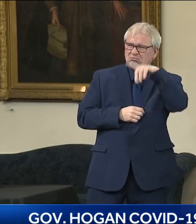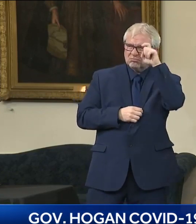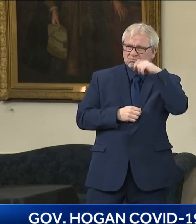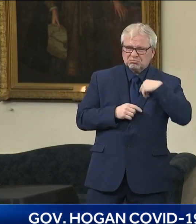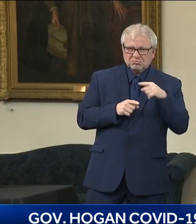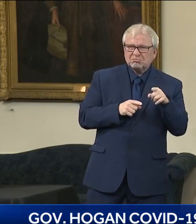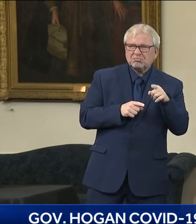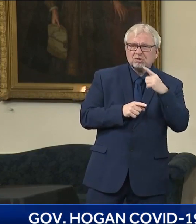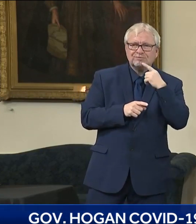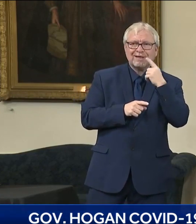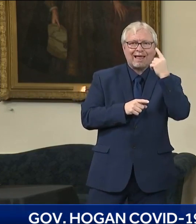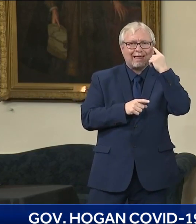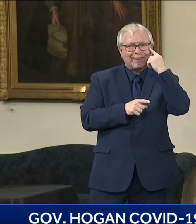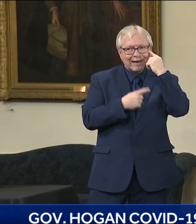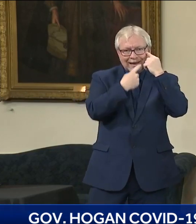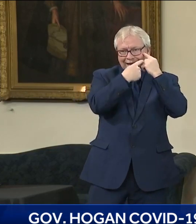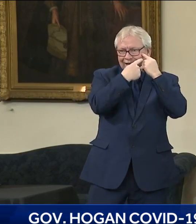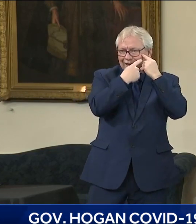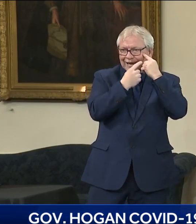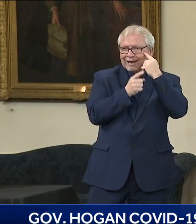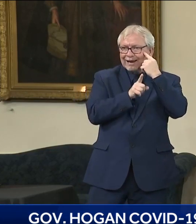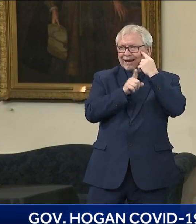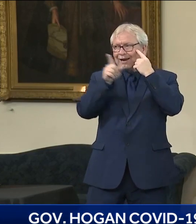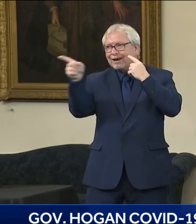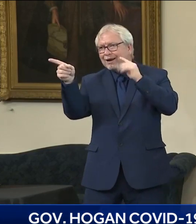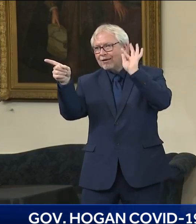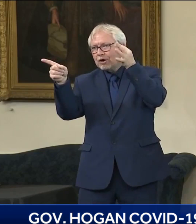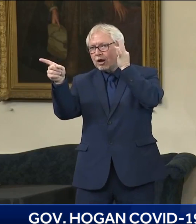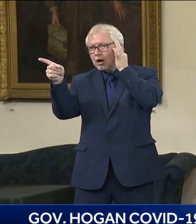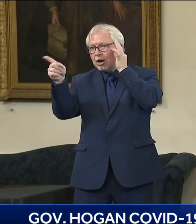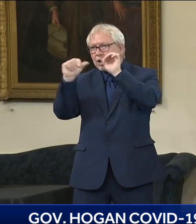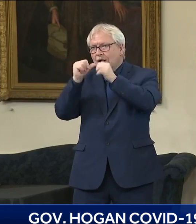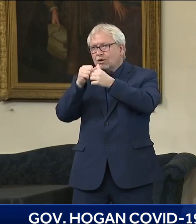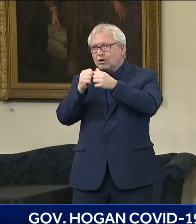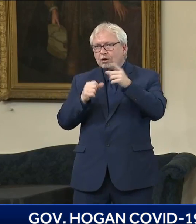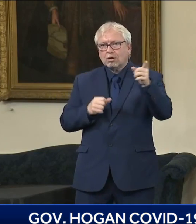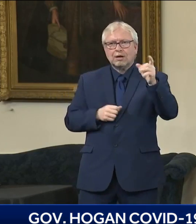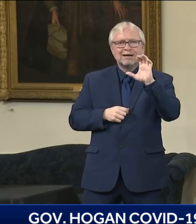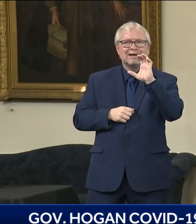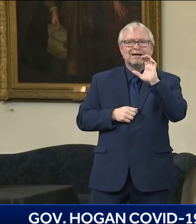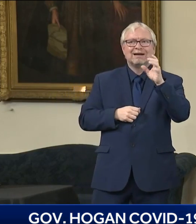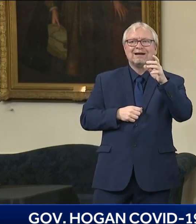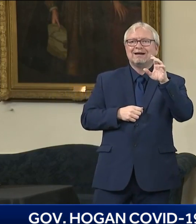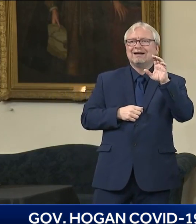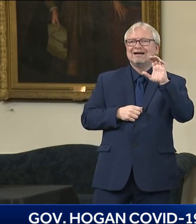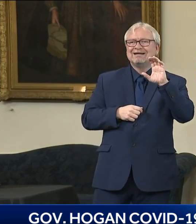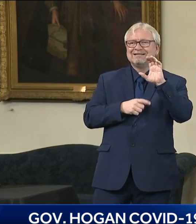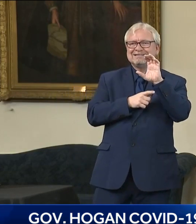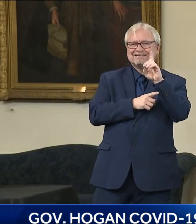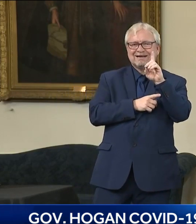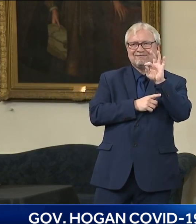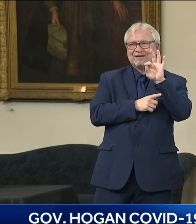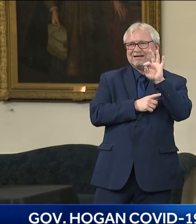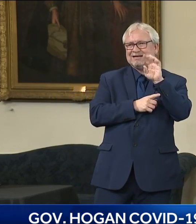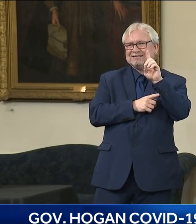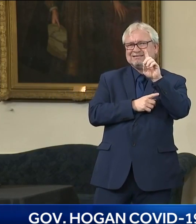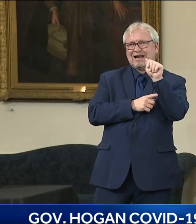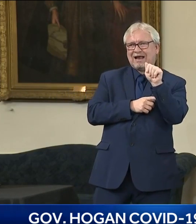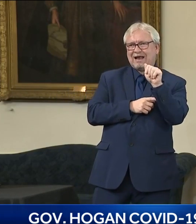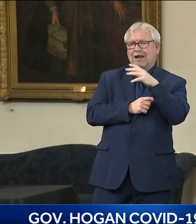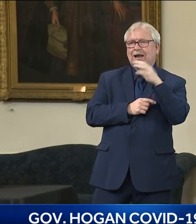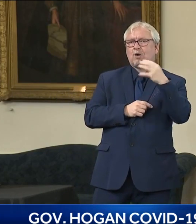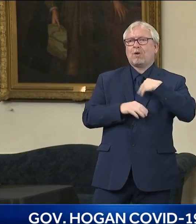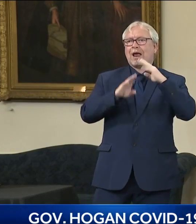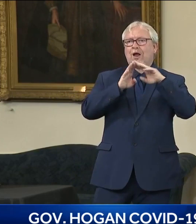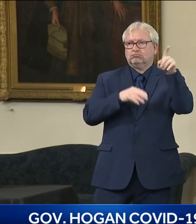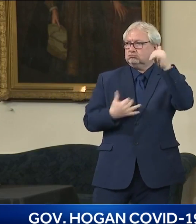to five different federal agencies, but they weren't sure. And they're going to get back to us. And we have another meeting, I think, tomorrow scheduled with them to try to get to the bottom of it. When you